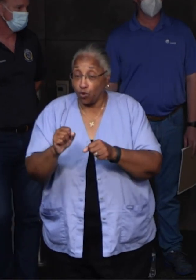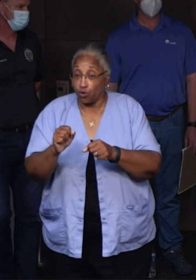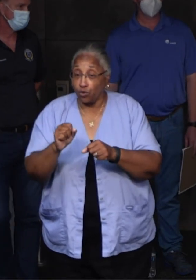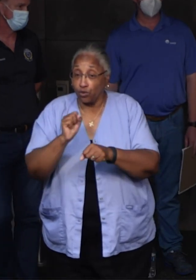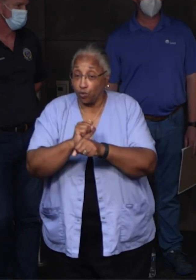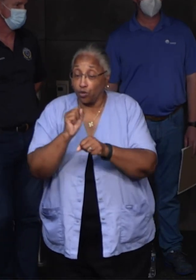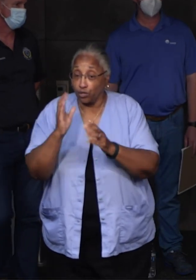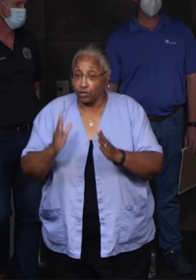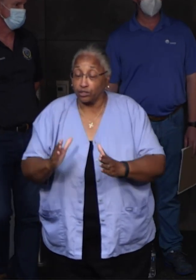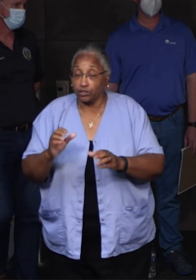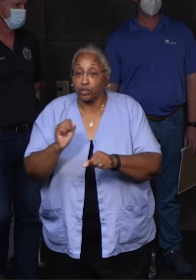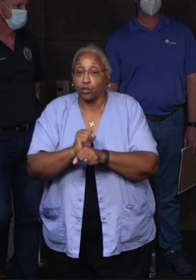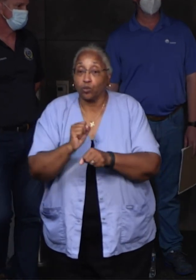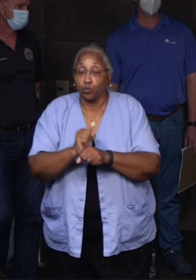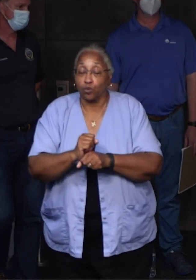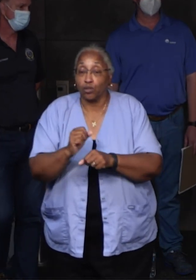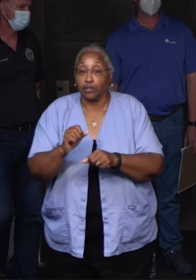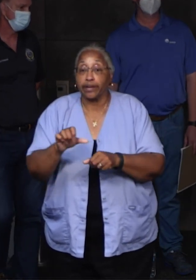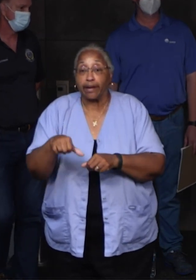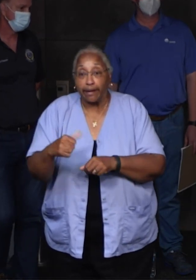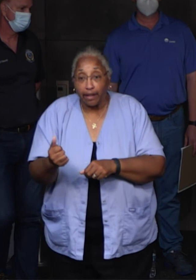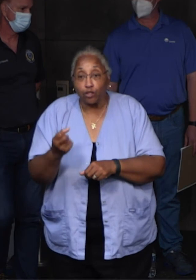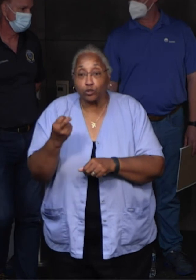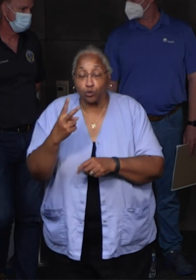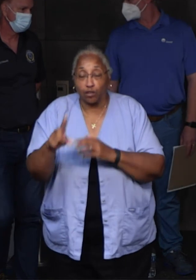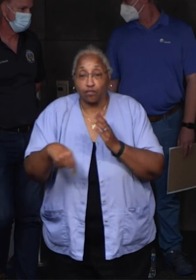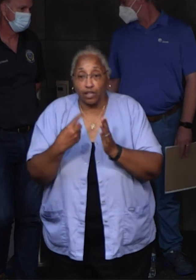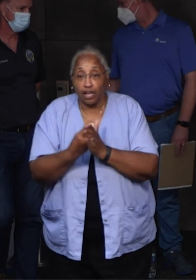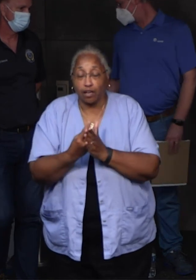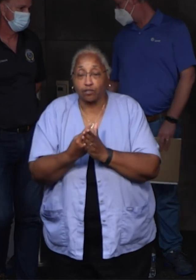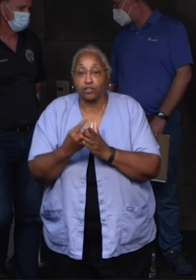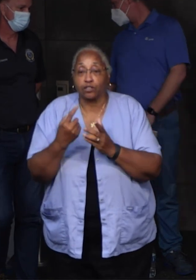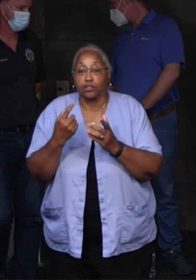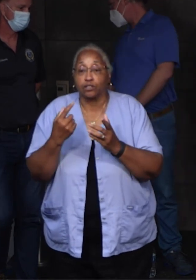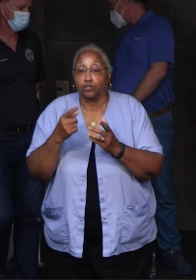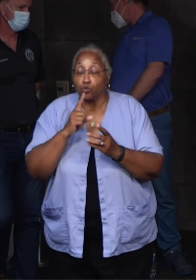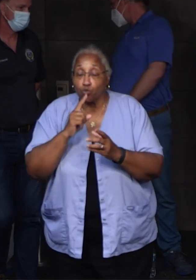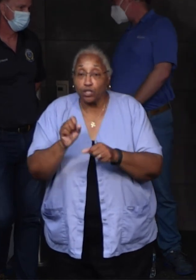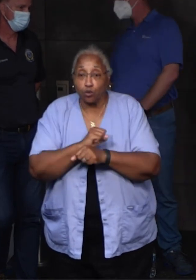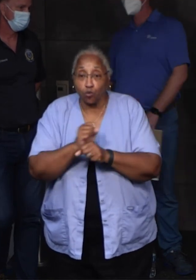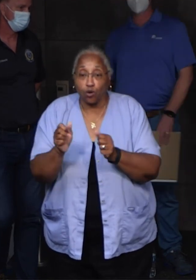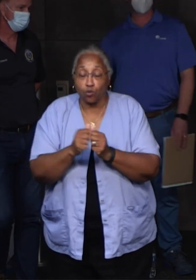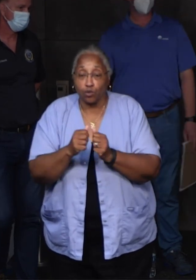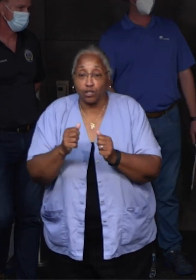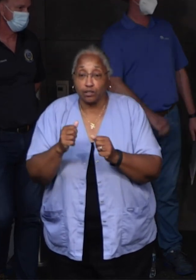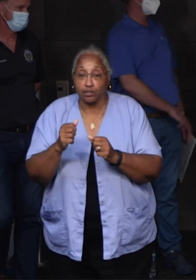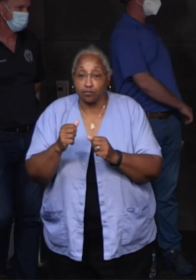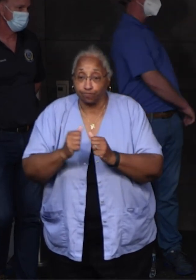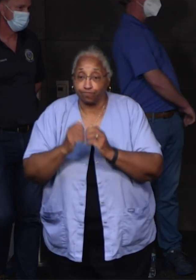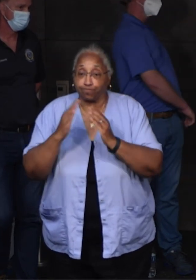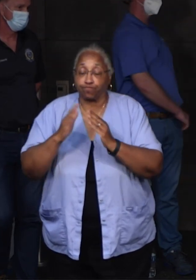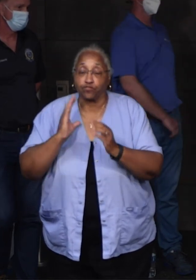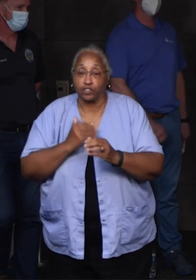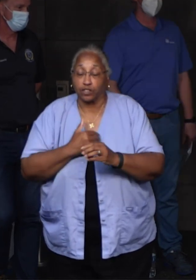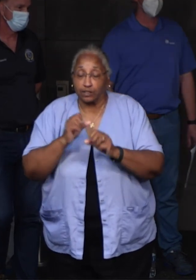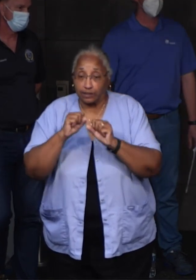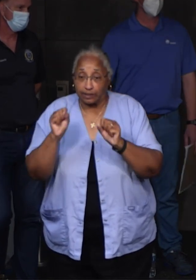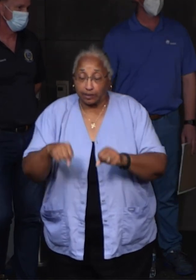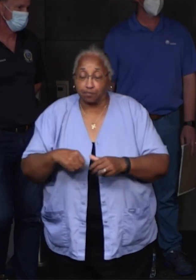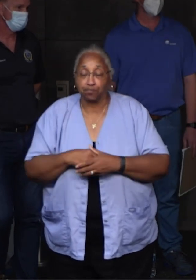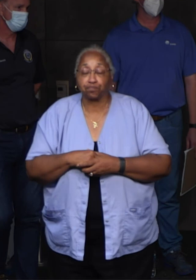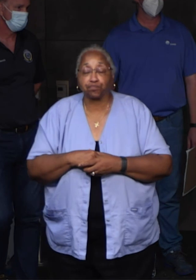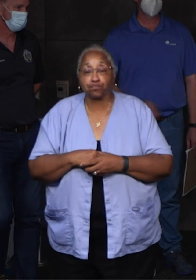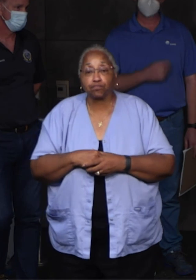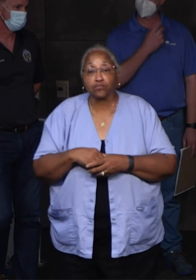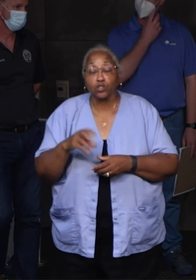12 hour plus shift here. Today to restore our vital infrastructure update. We'll start with the water system on